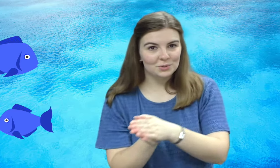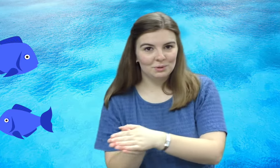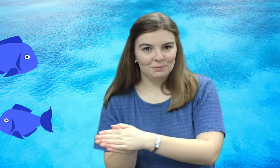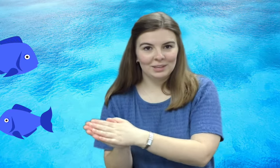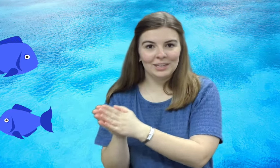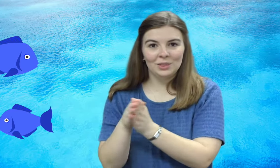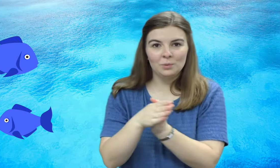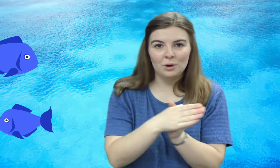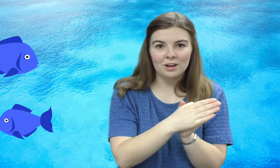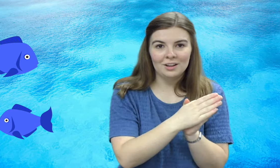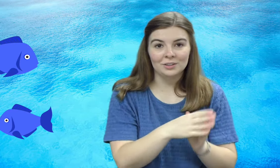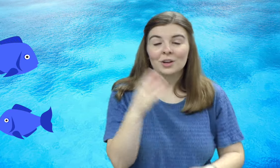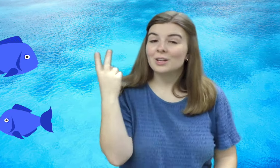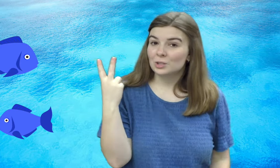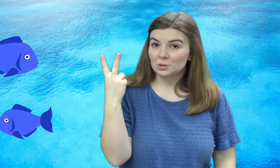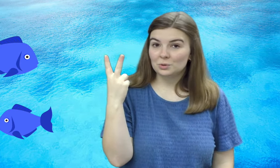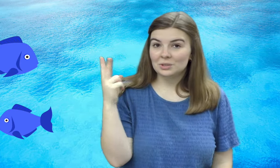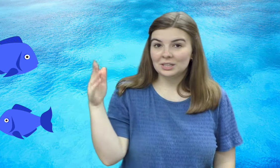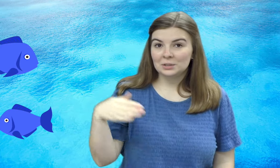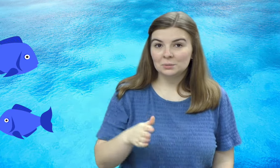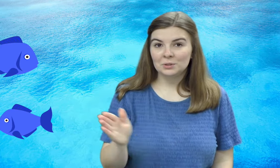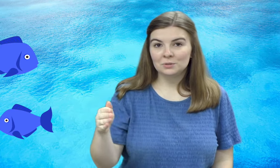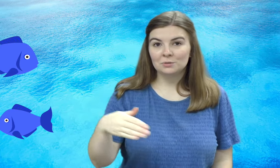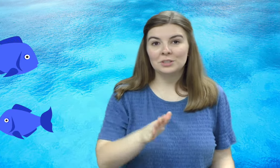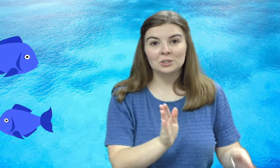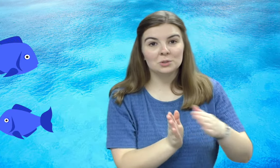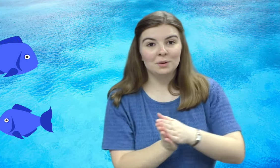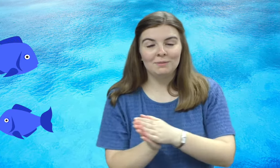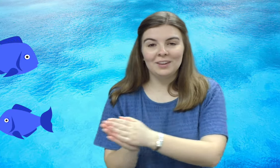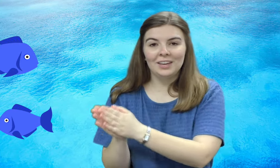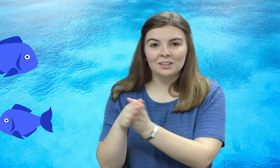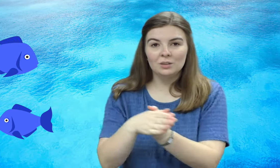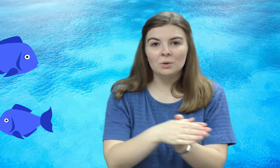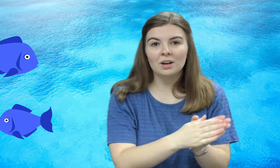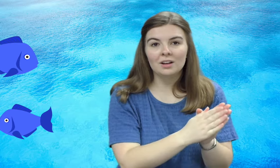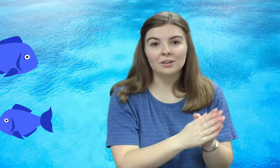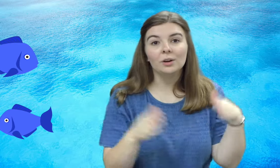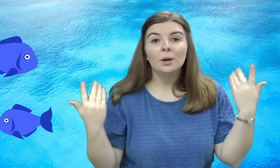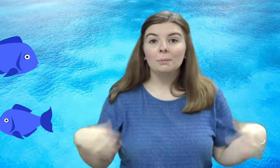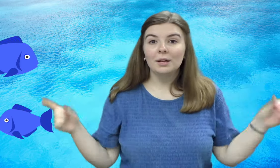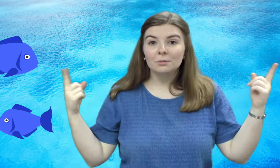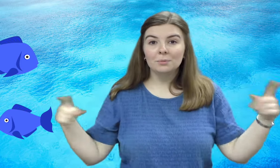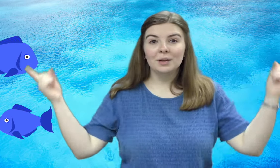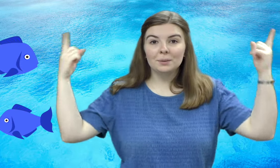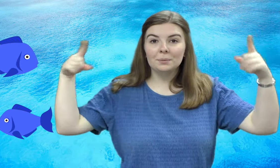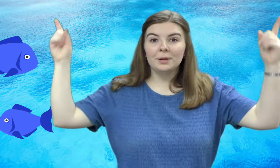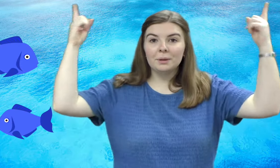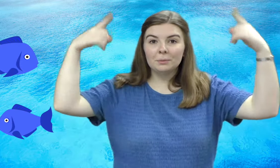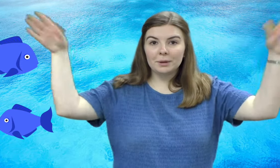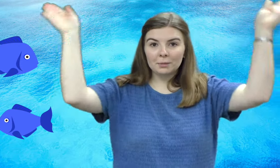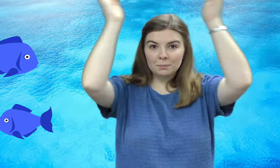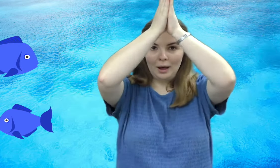swimming in the water. Two little blue fish swimming in the water, bubble bubble bubble bubble pop.